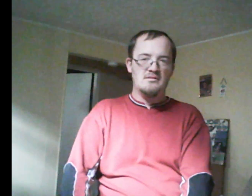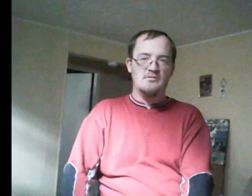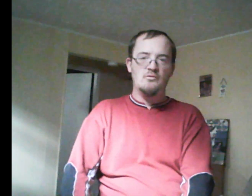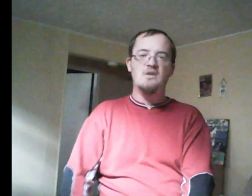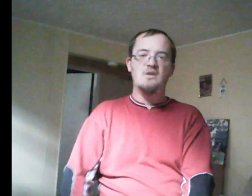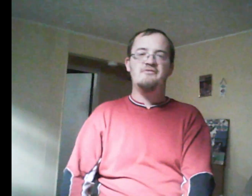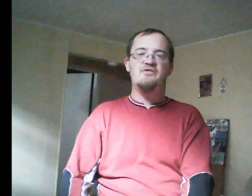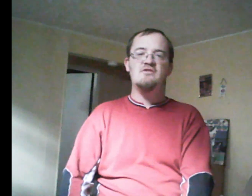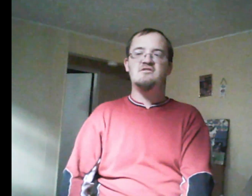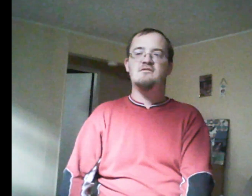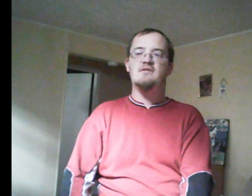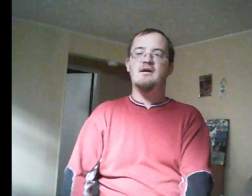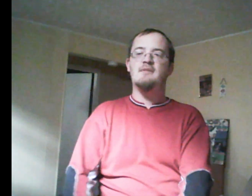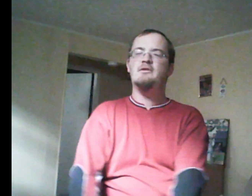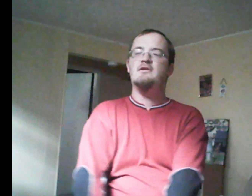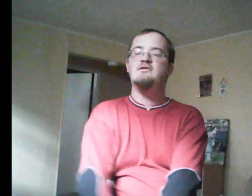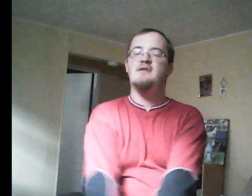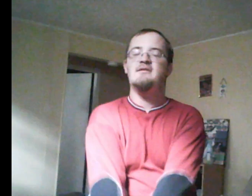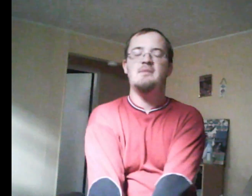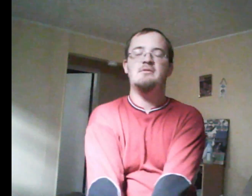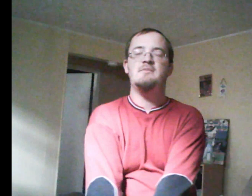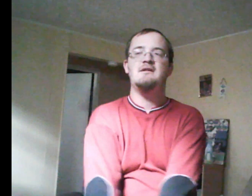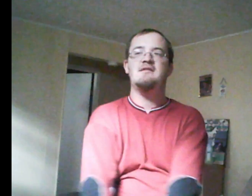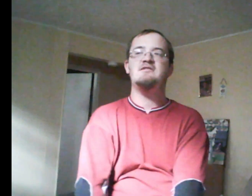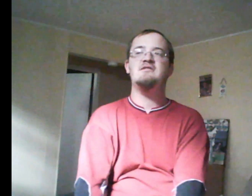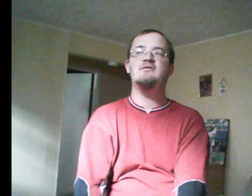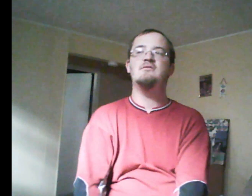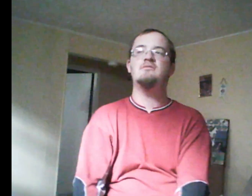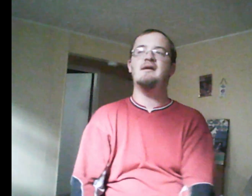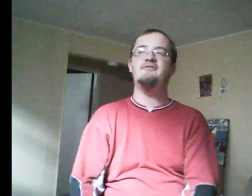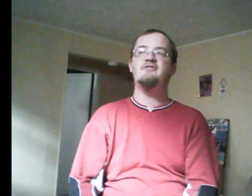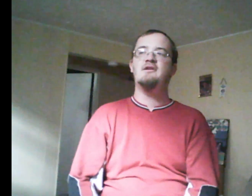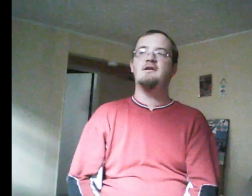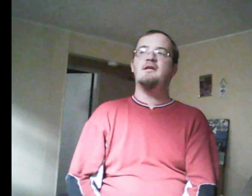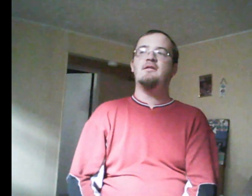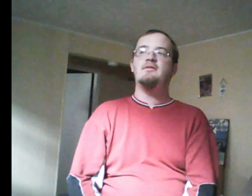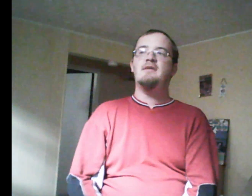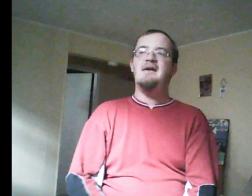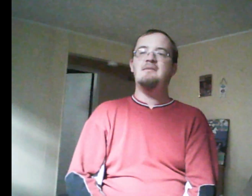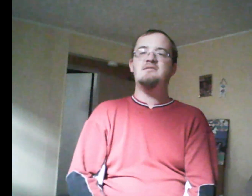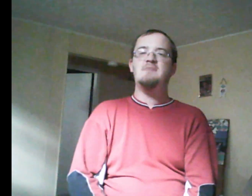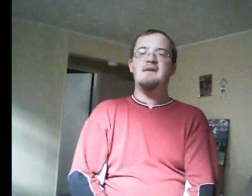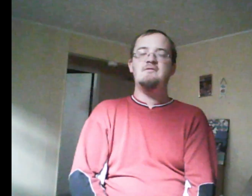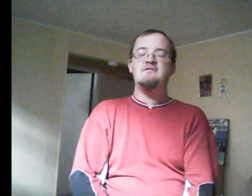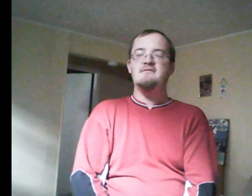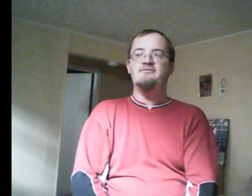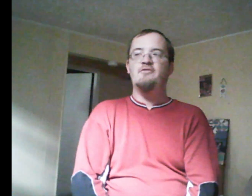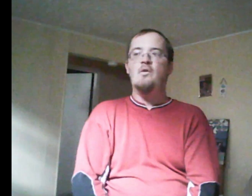One of my first Degrassi Unpopular Opinions had to do with Emma's behavior in season four,